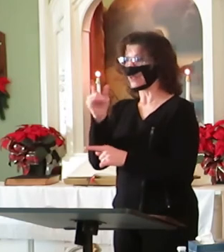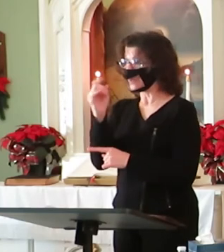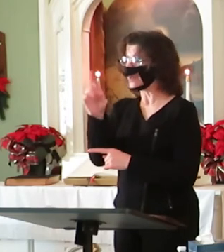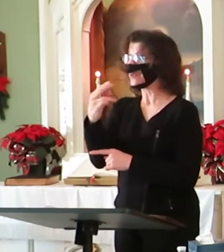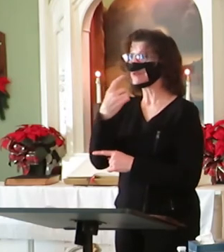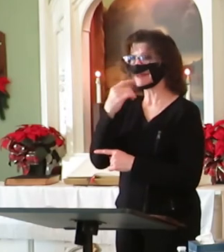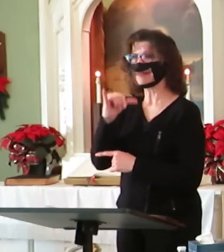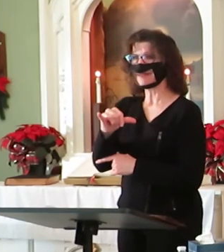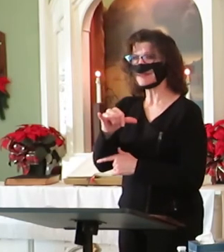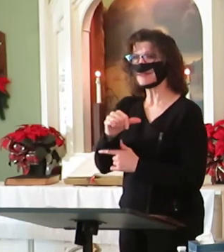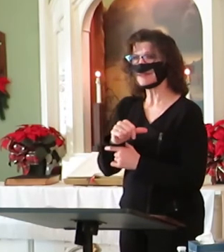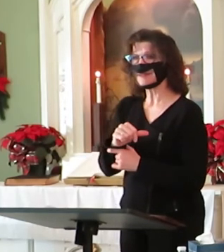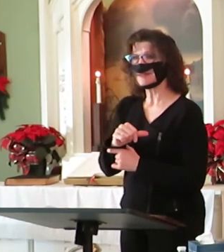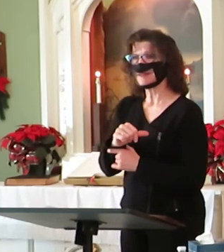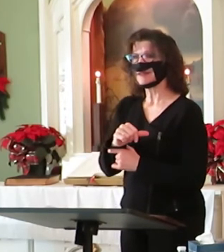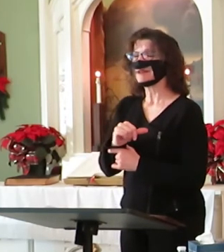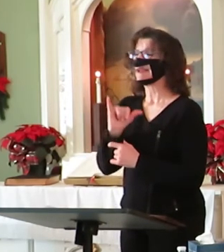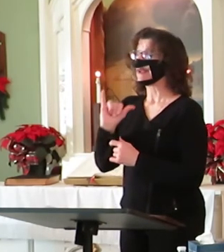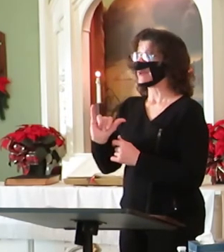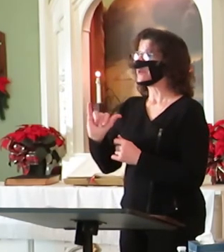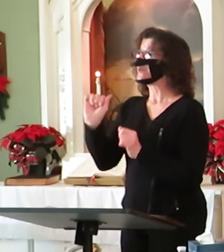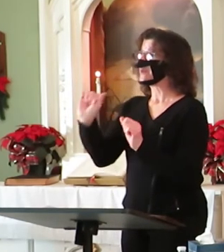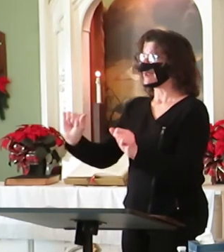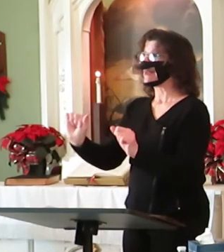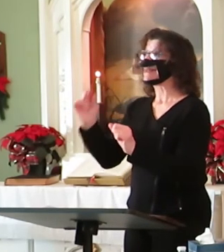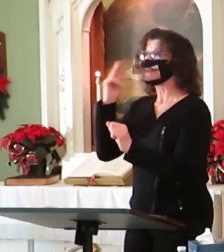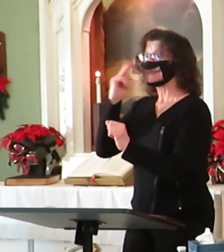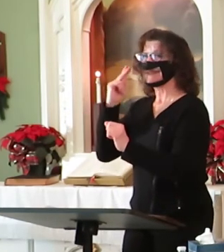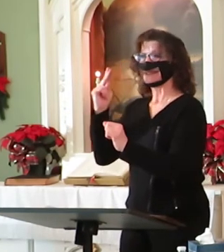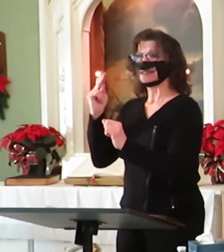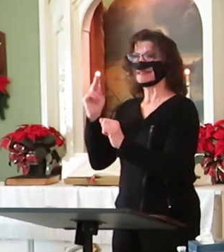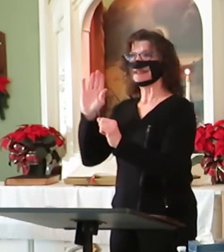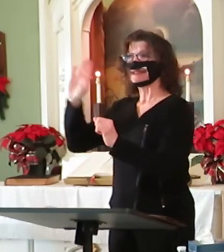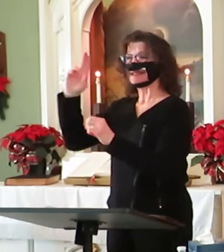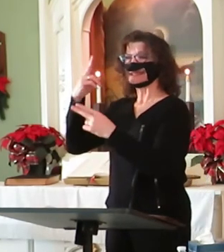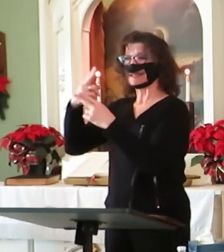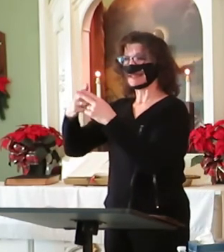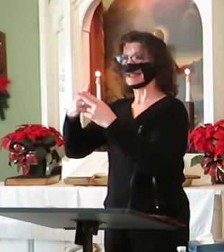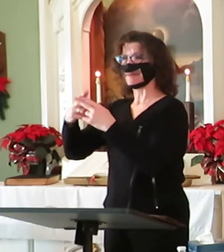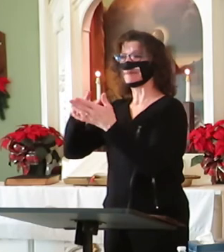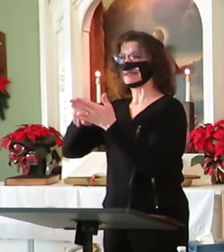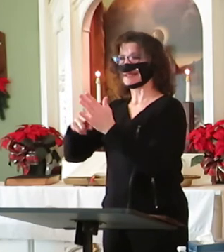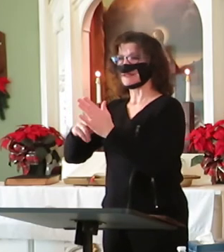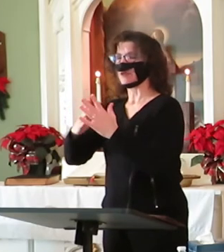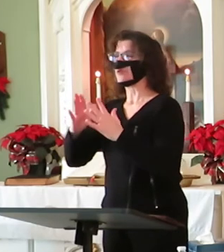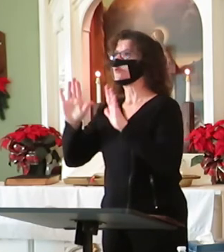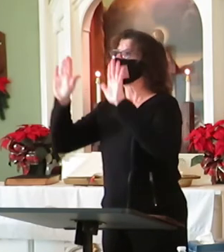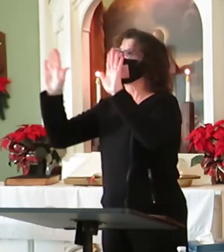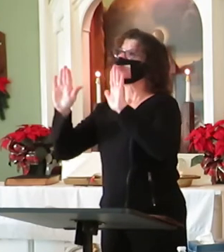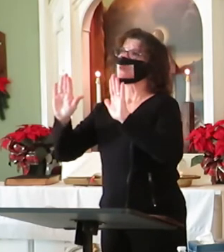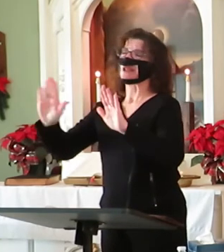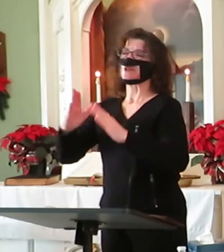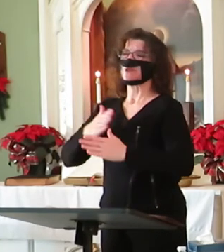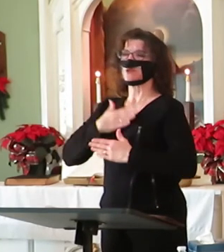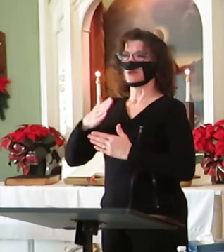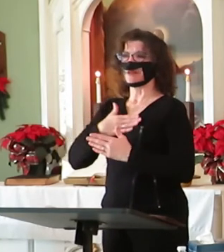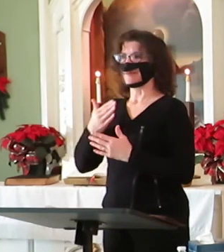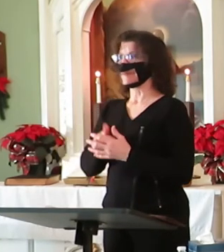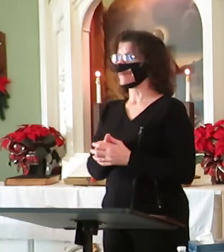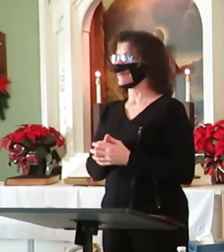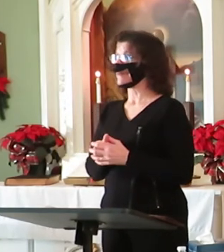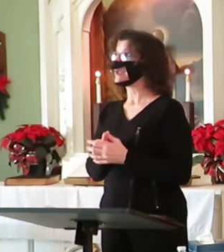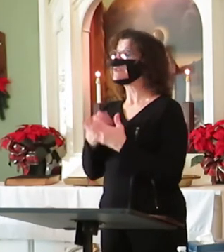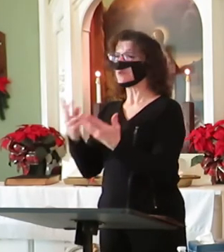defies his name, a great joy. So throughout the scriptures, we find God using his messengers,